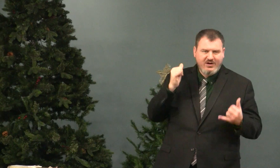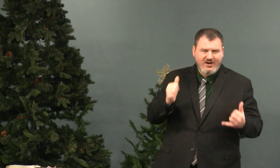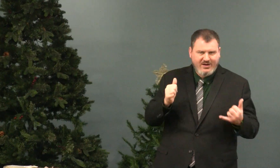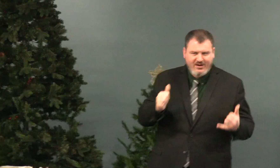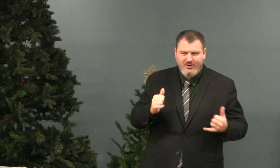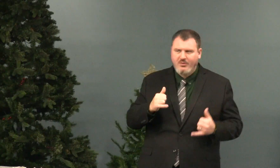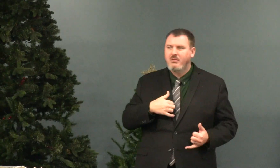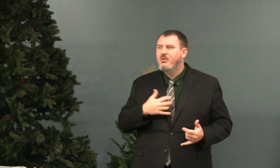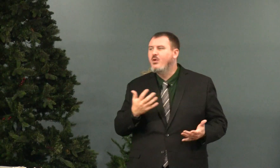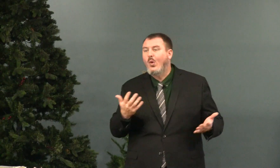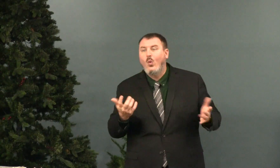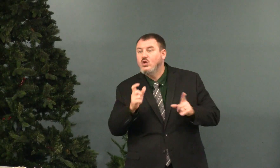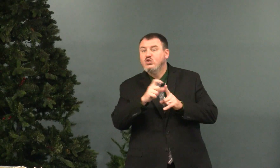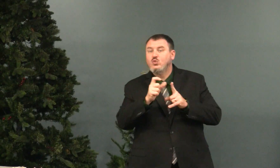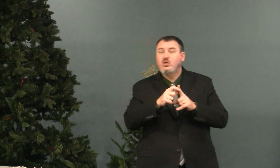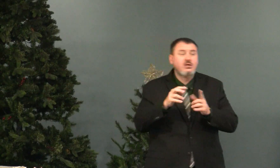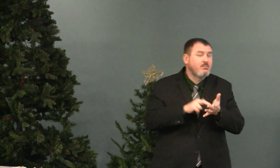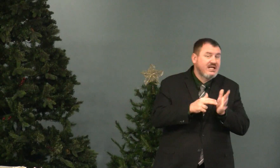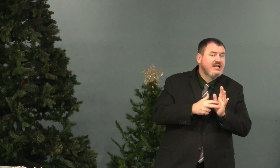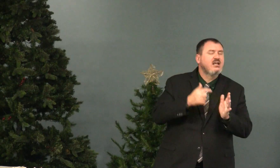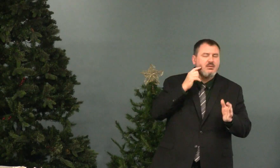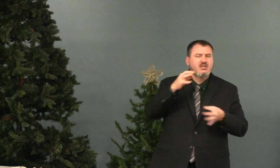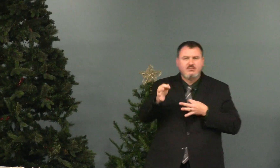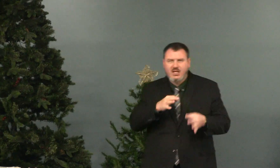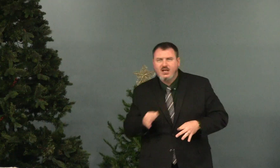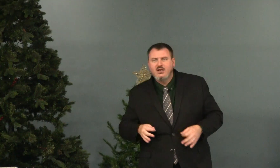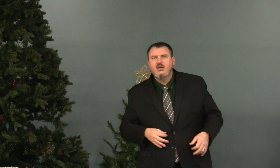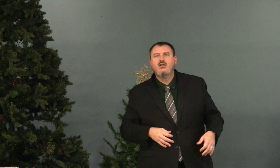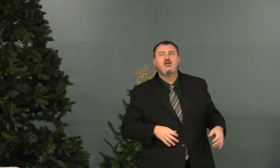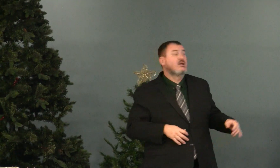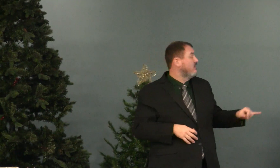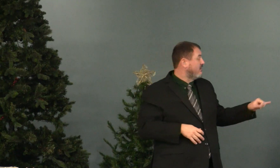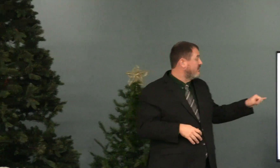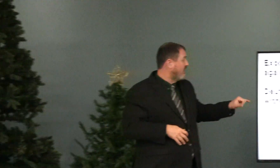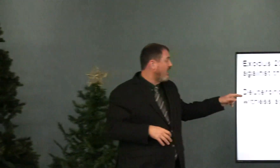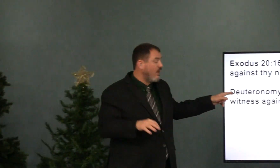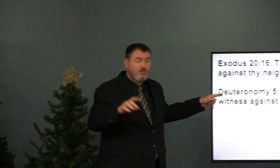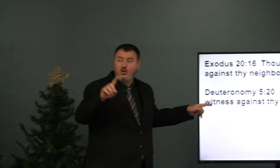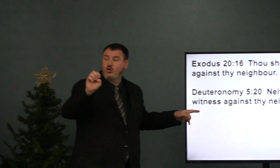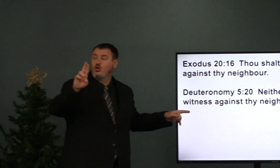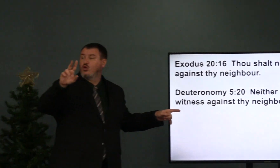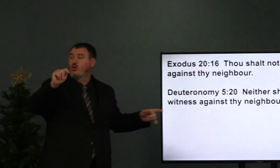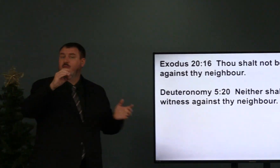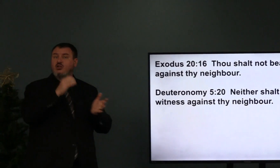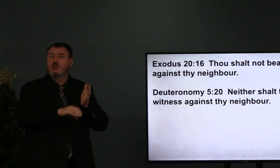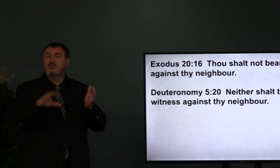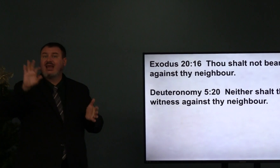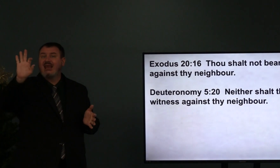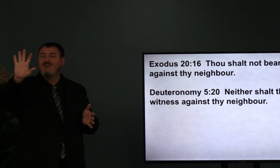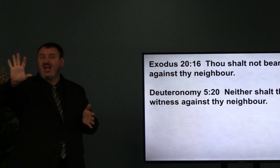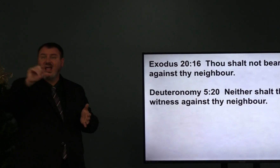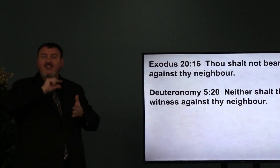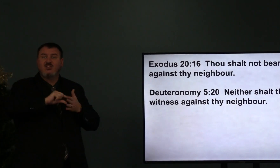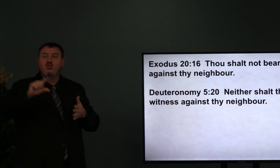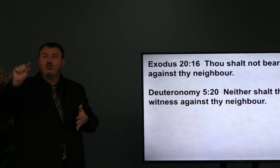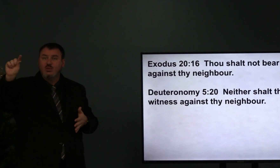So I'm going to spell neighbor for now. We'll talk about what the word means later. Deuteronomy 5.20.